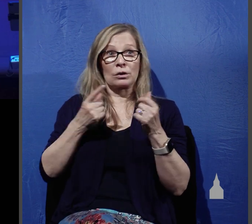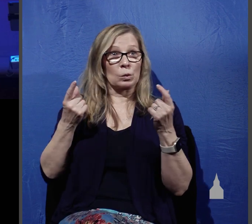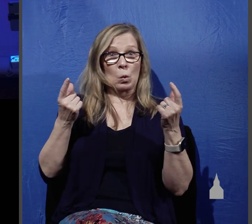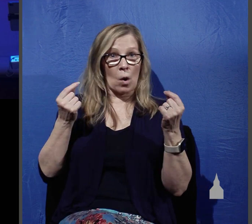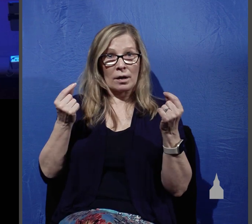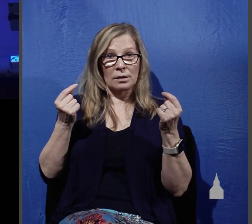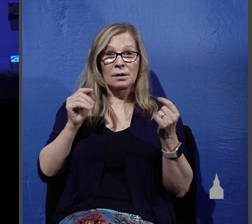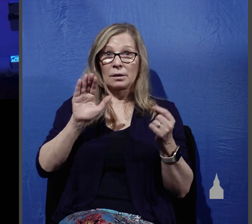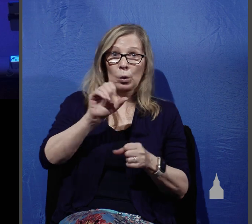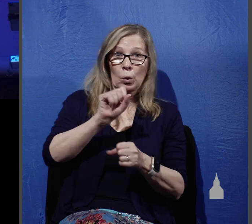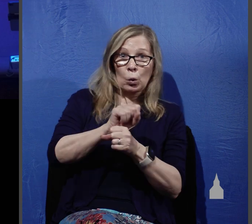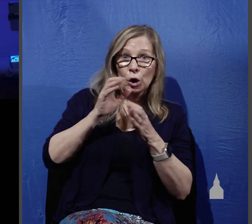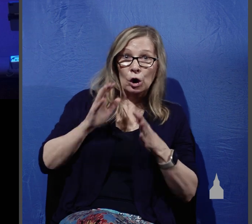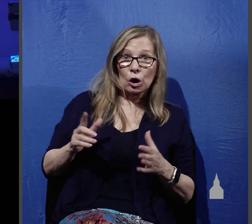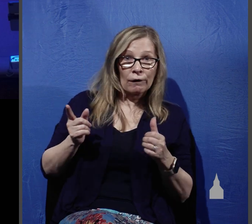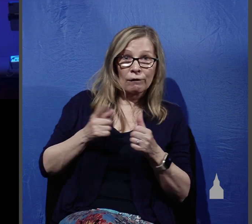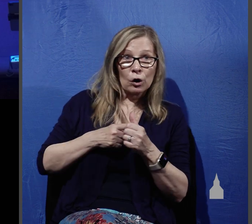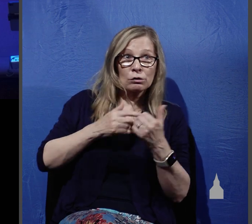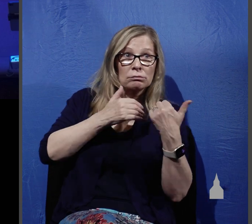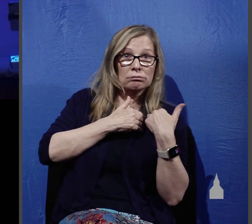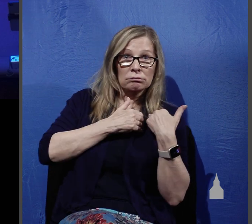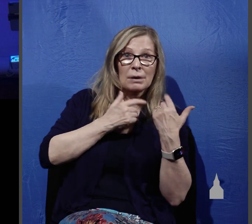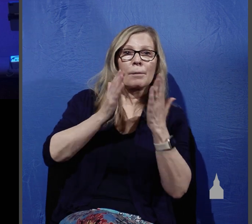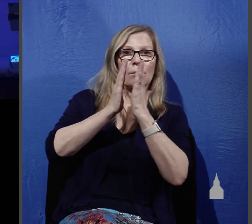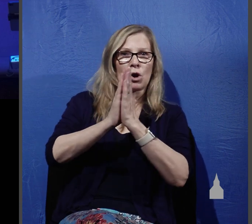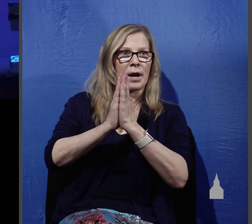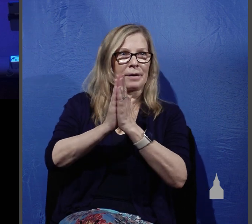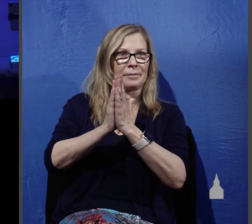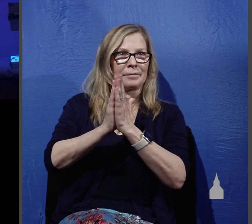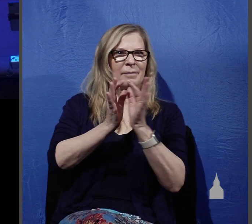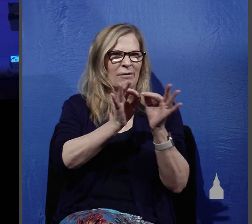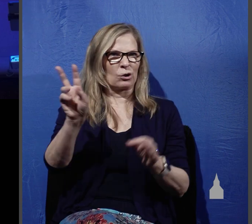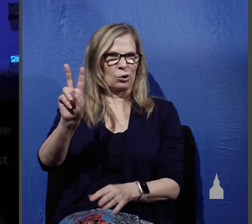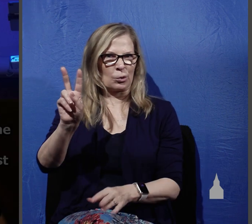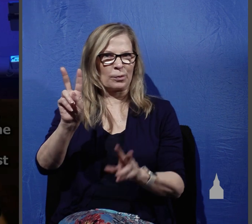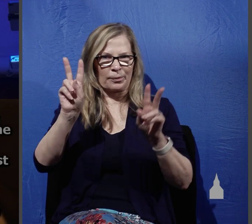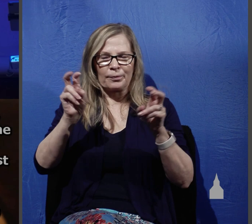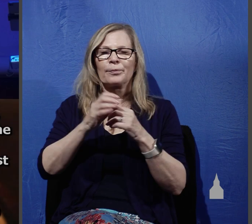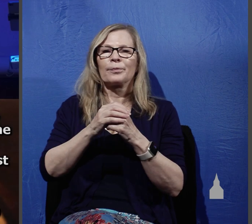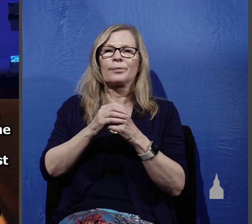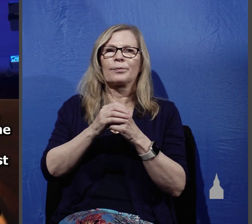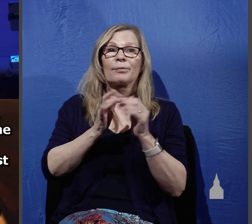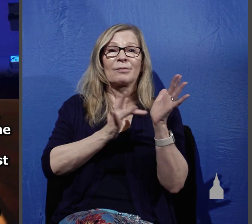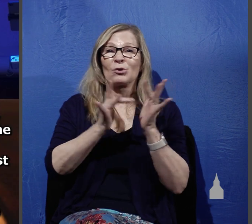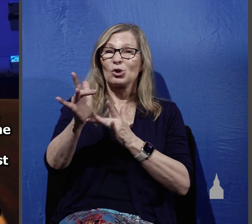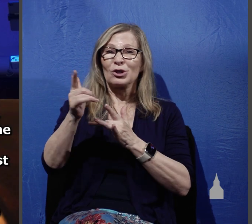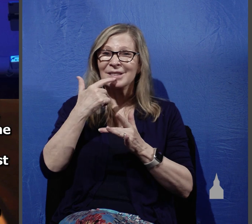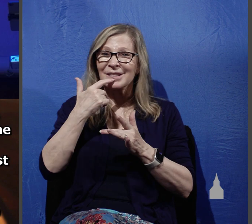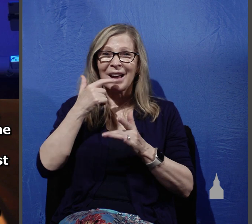workers is to pray. Verse 2. And he was saying to them, the harvest is plentiful,